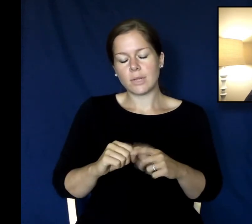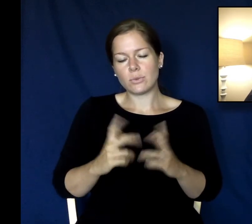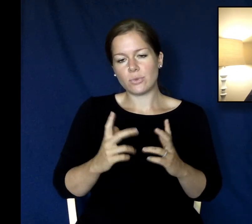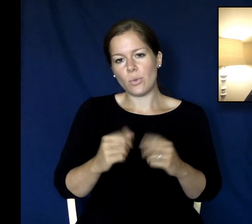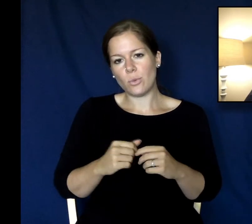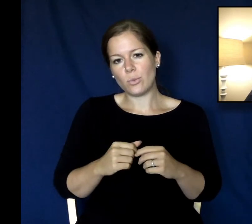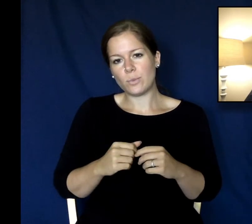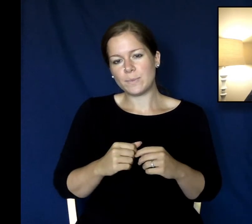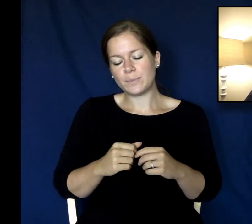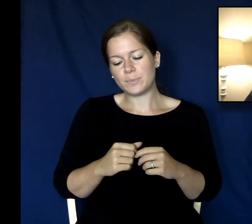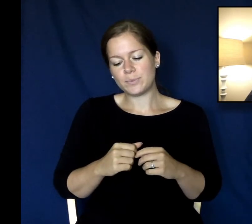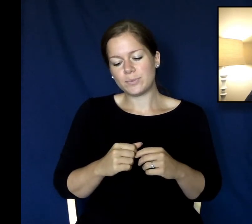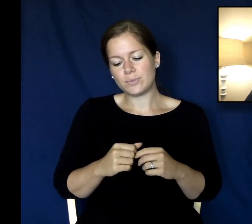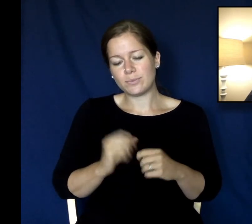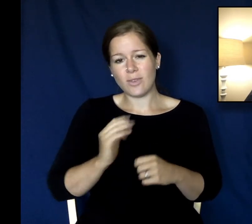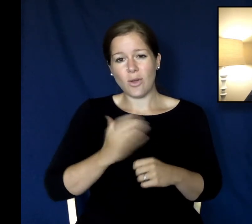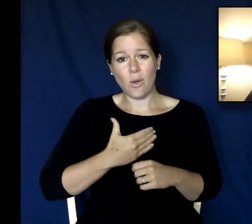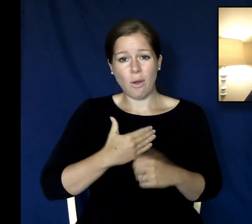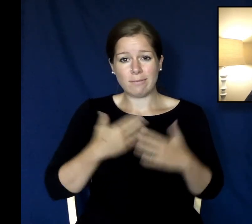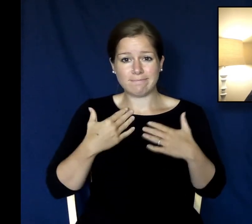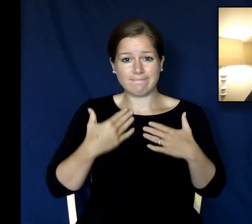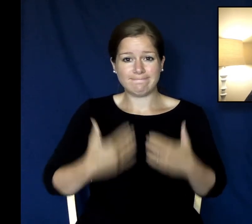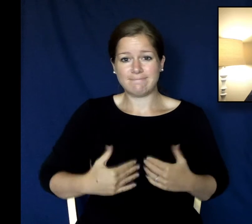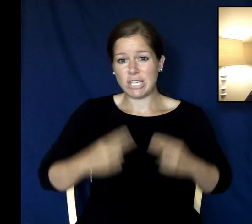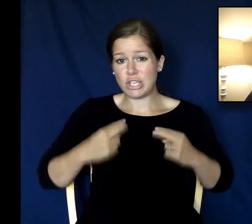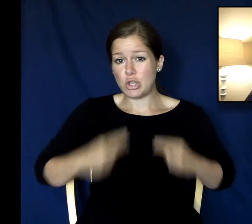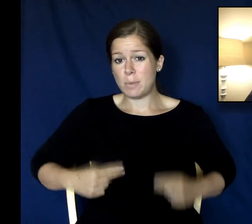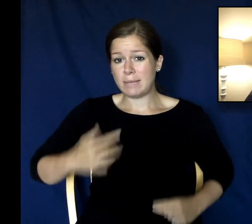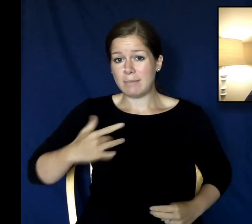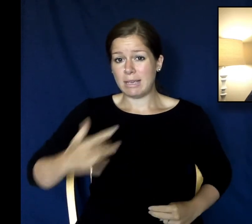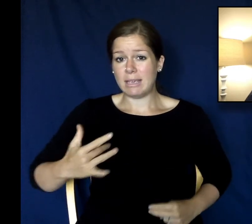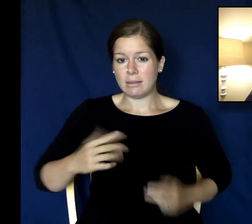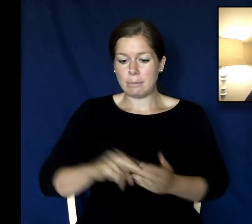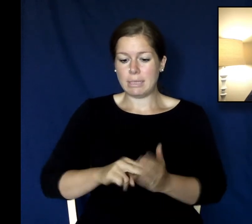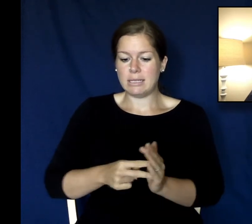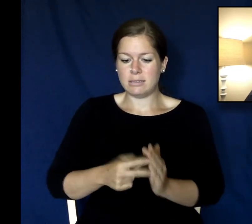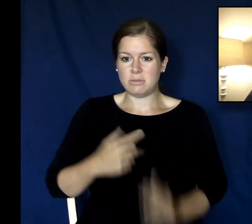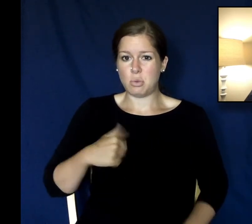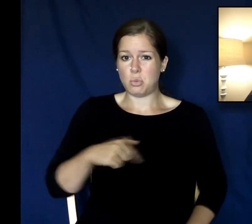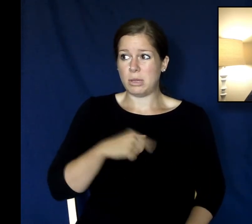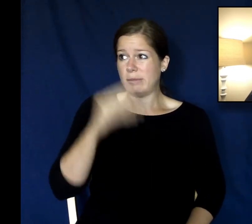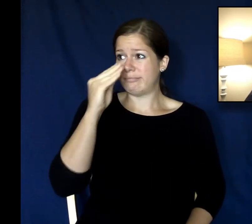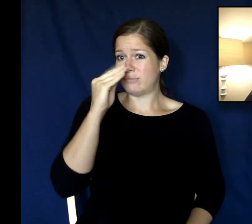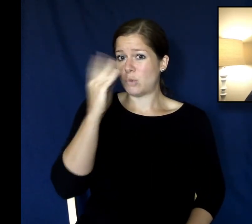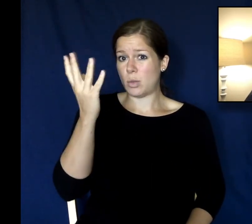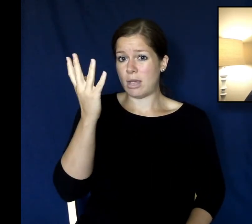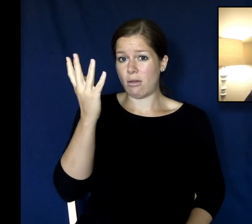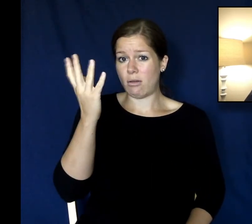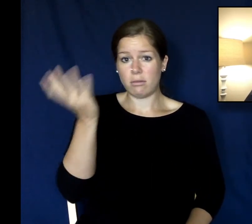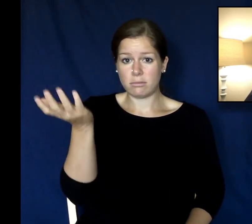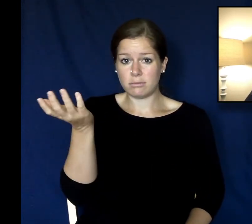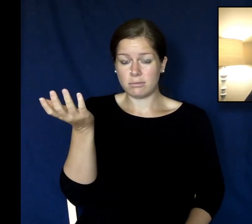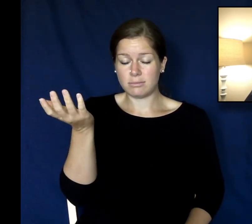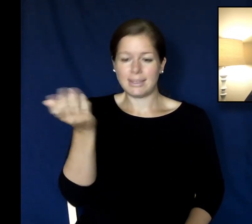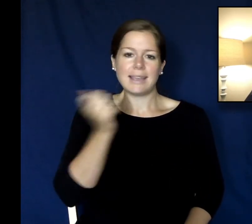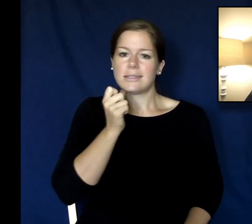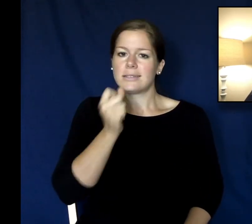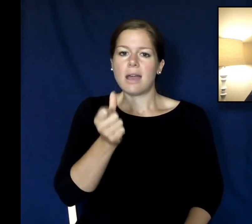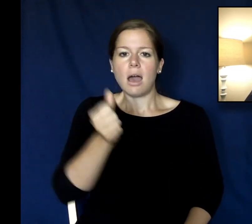so it's actually worse than that because in our flesh we would never we would never seek after God even if we have the option to